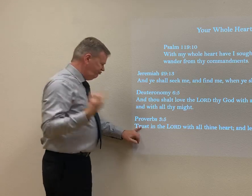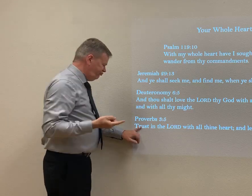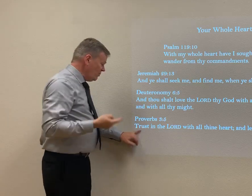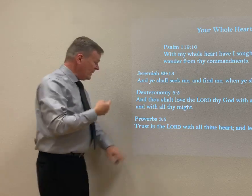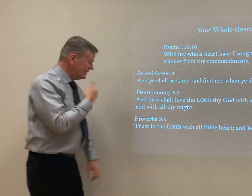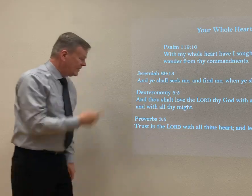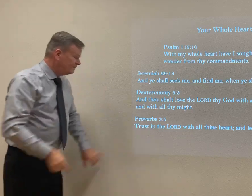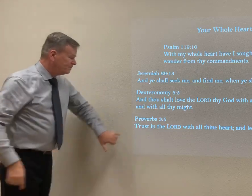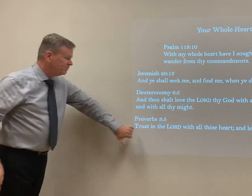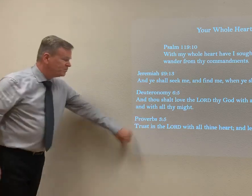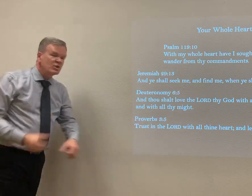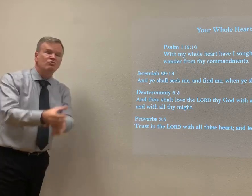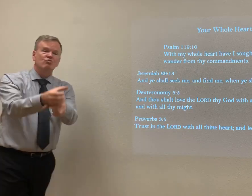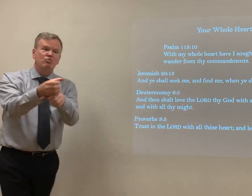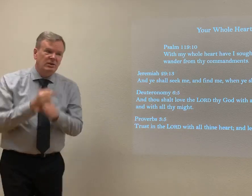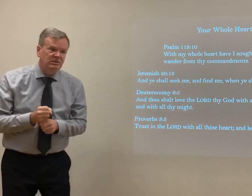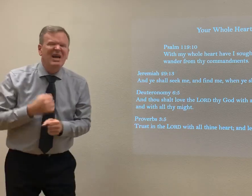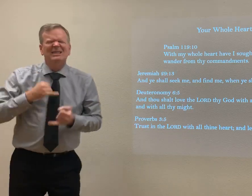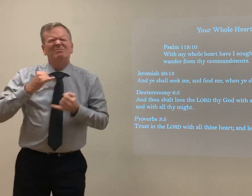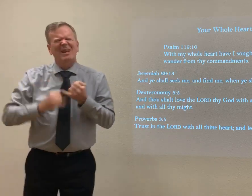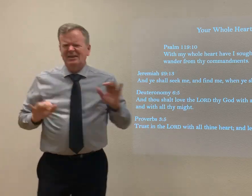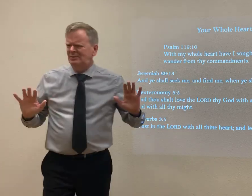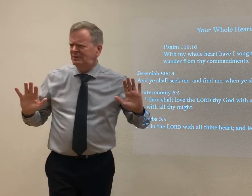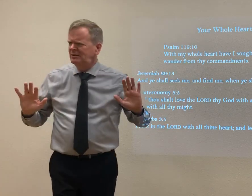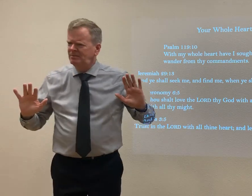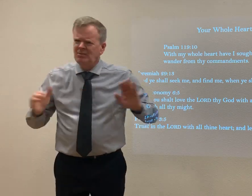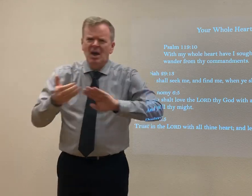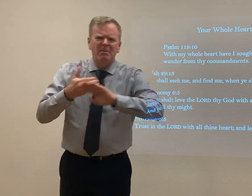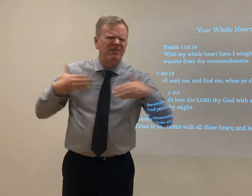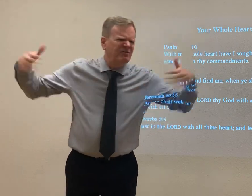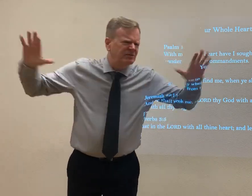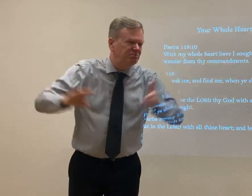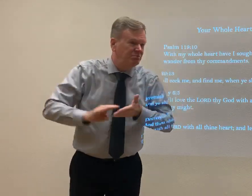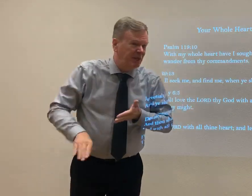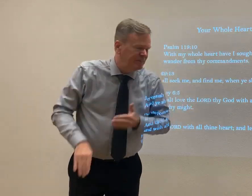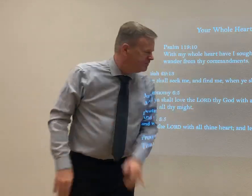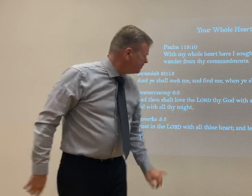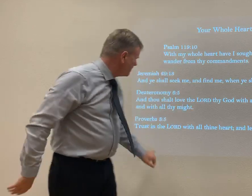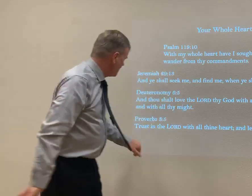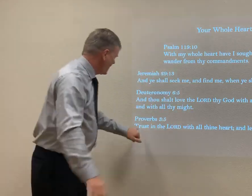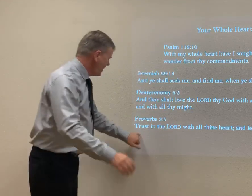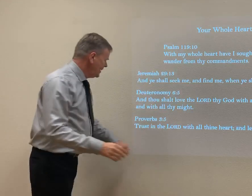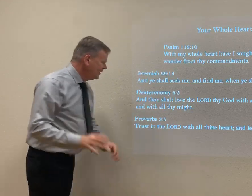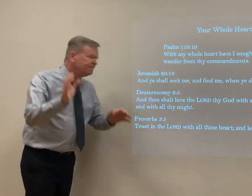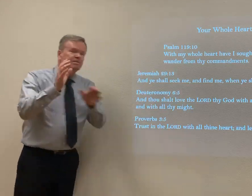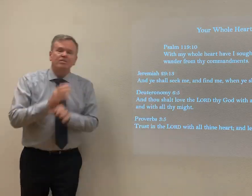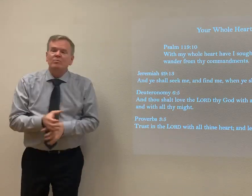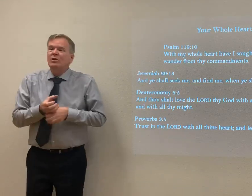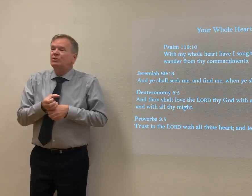And since then I've thought about this. And this is the last one here. Proverbs 3 and 5. Then I'll be done. Trust